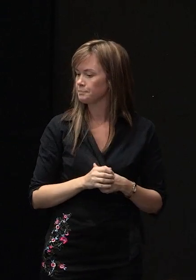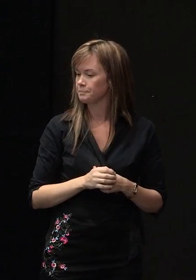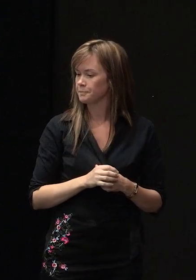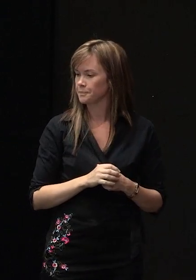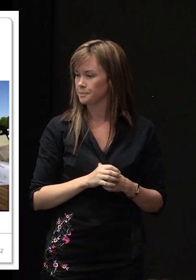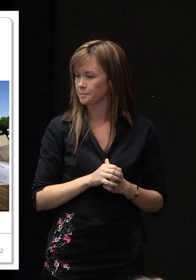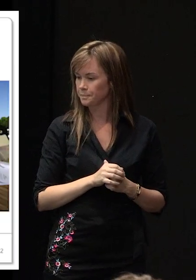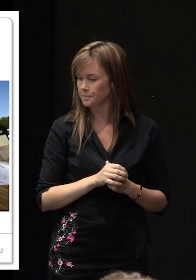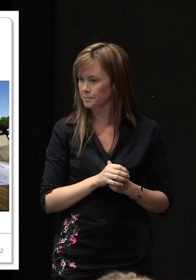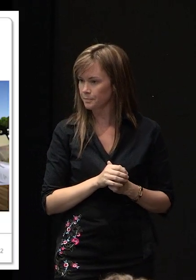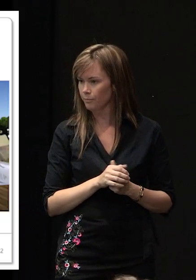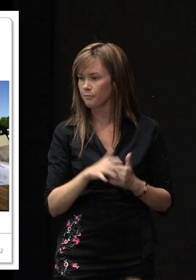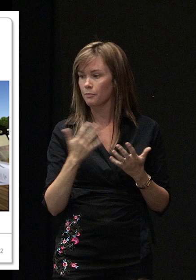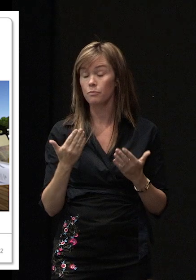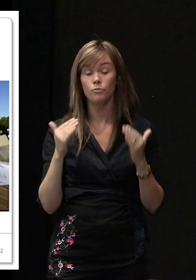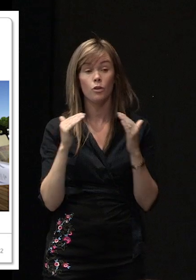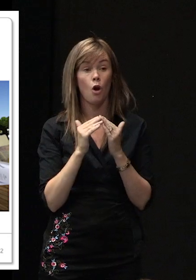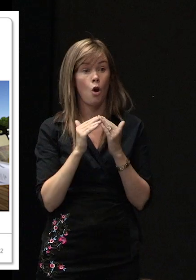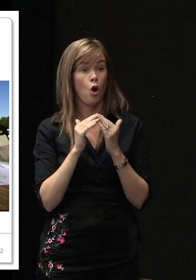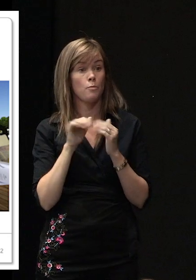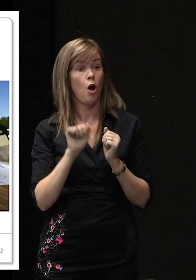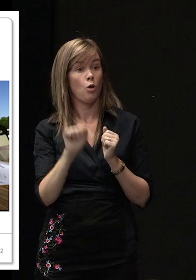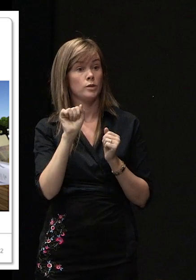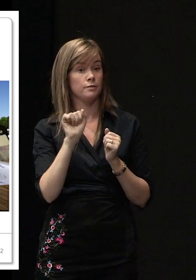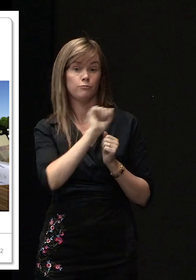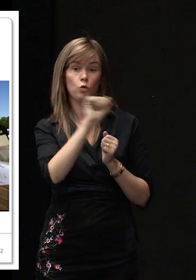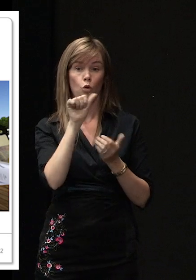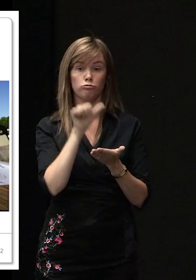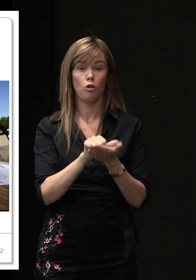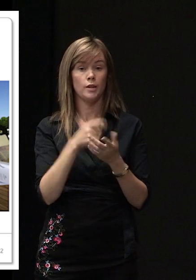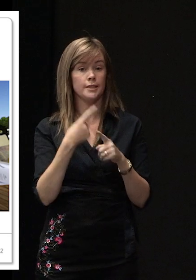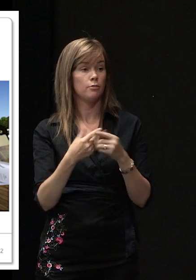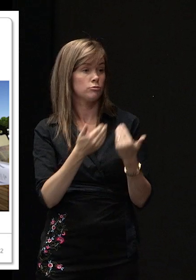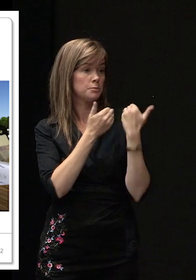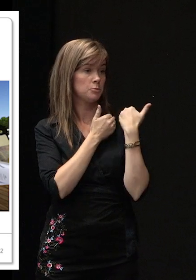So, homeowners' rights and responsibilities. So,